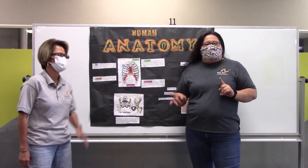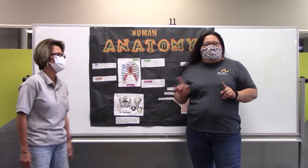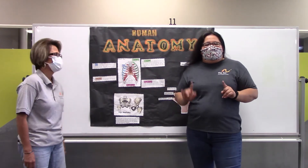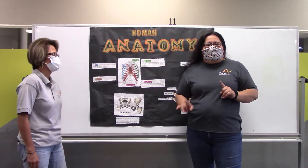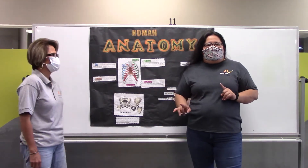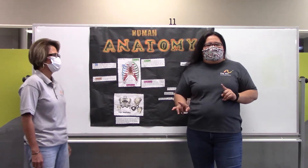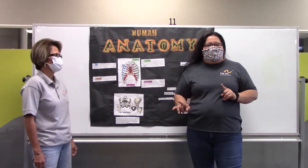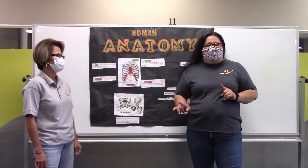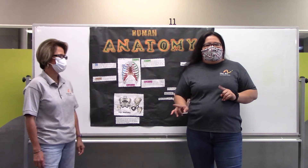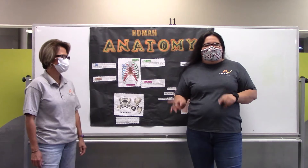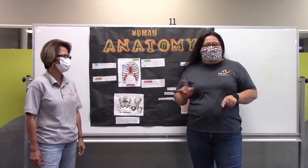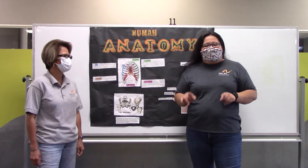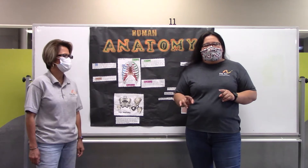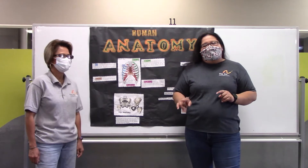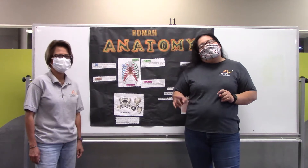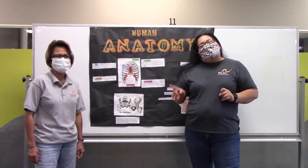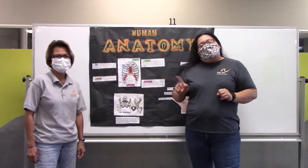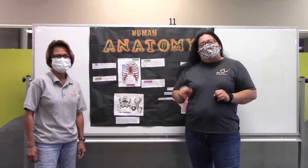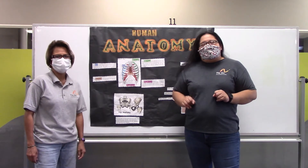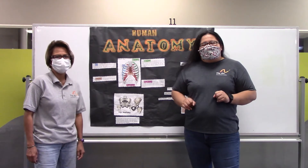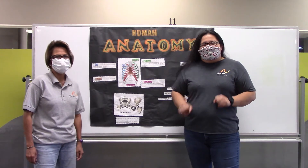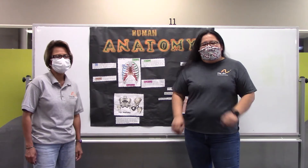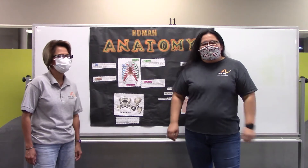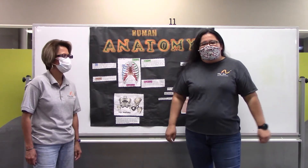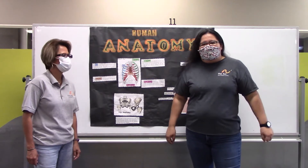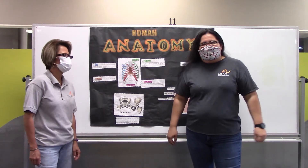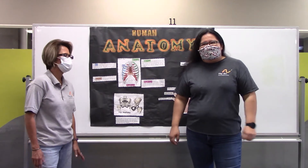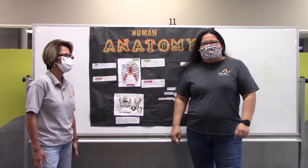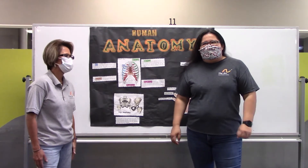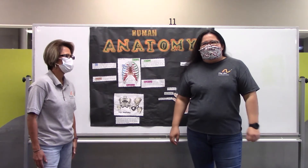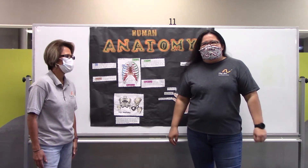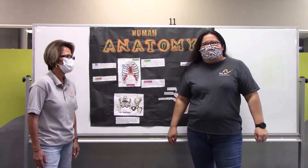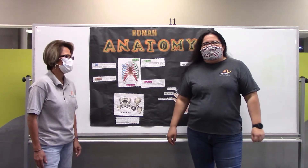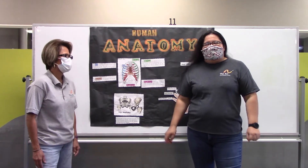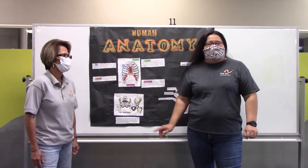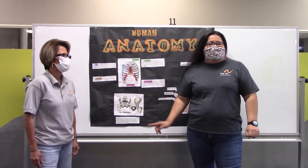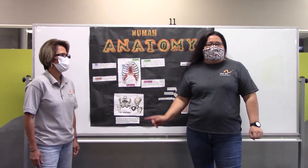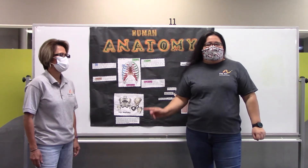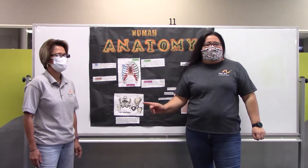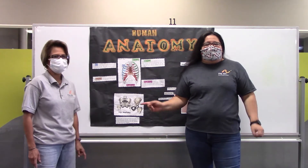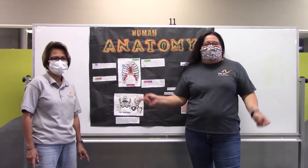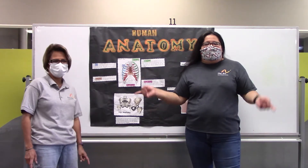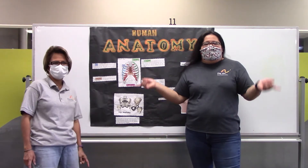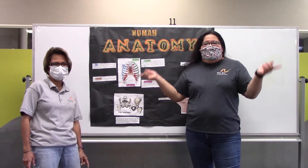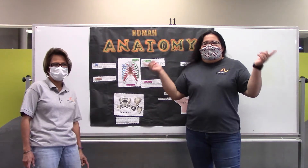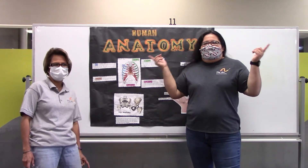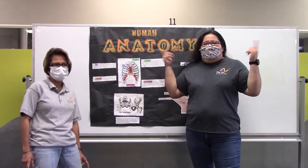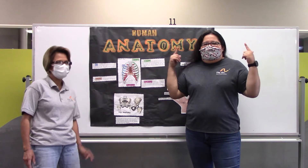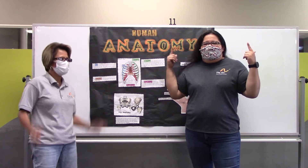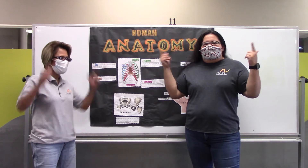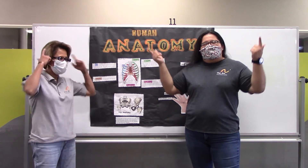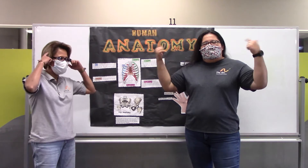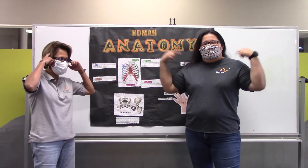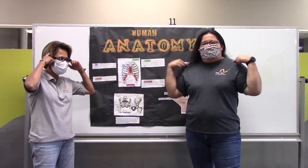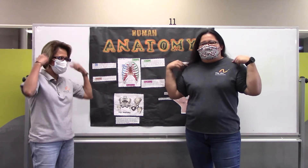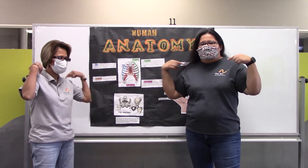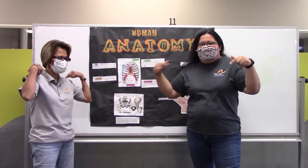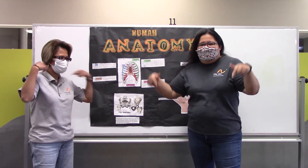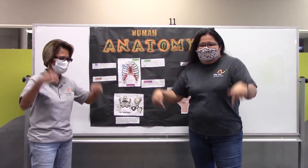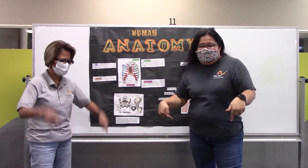little quick review, recap. Last week, we did a class about our head, shoulders, knees,